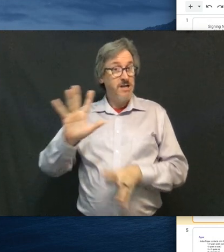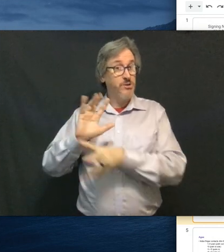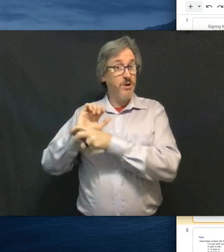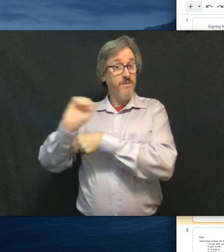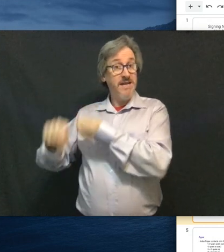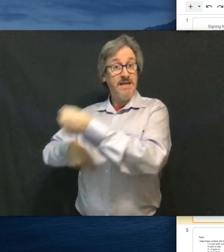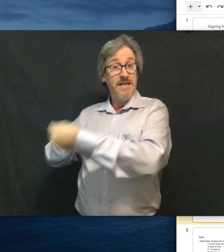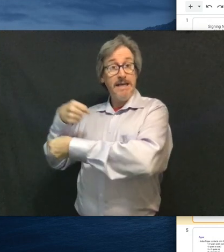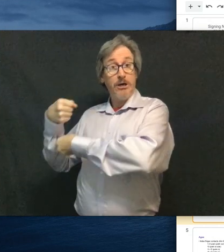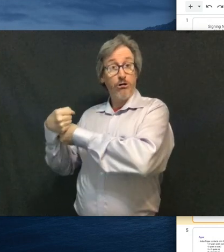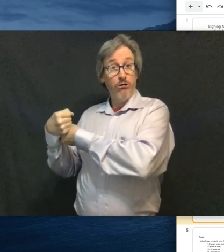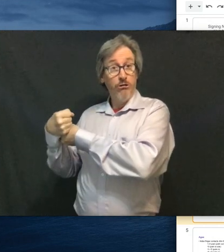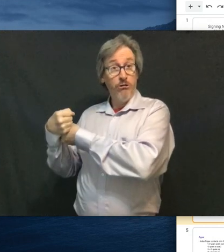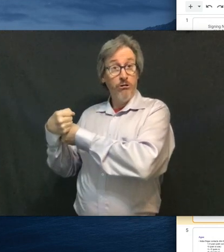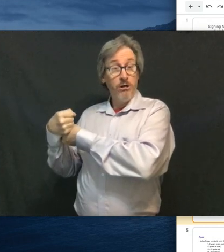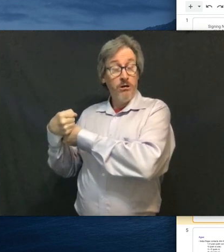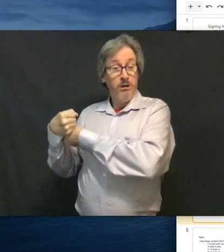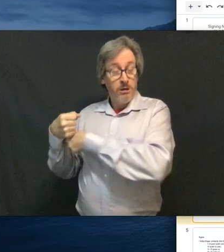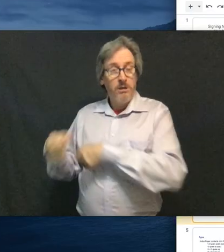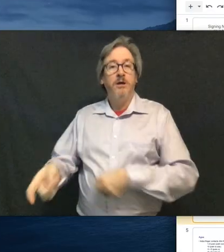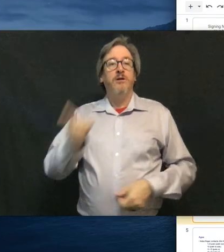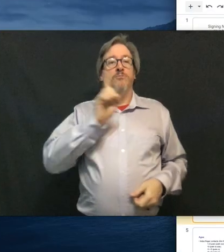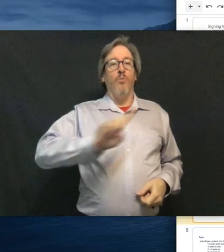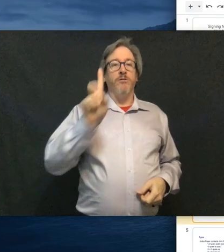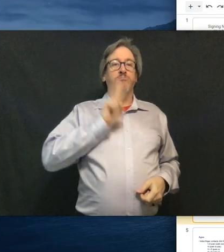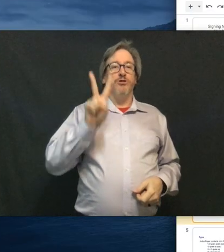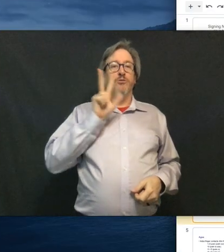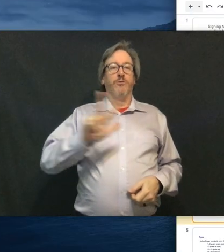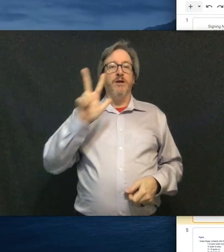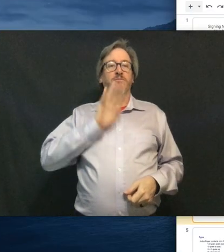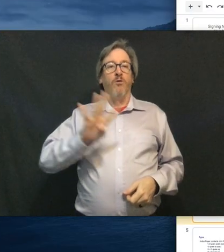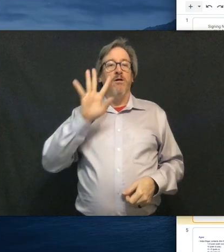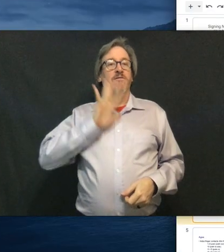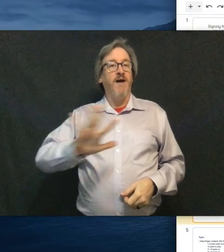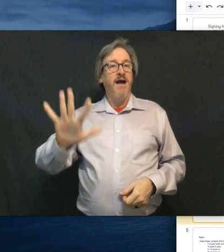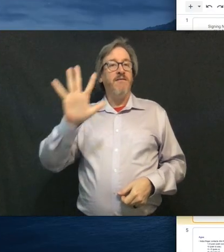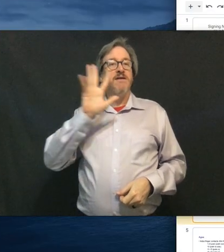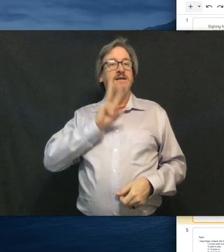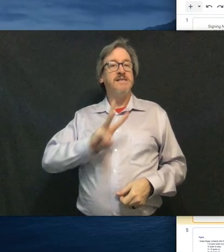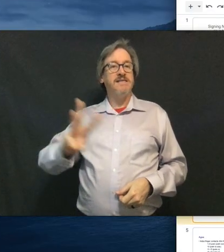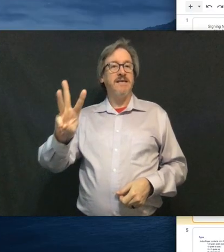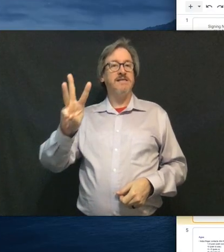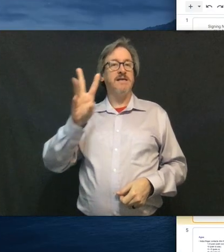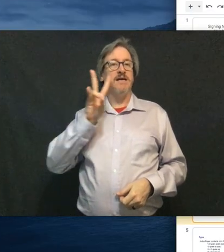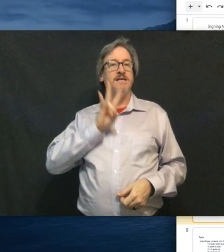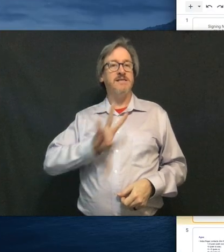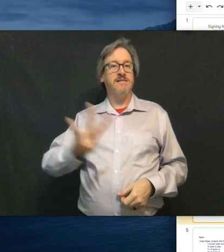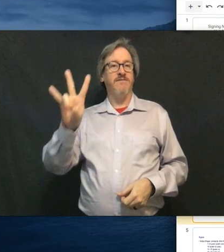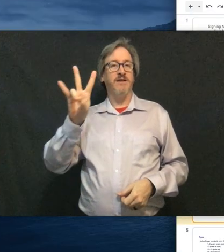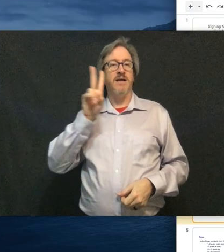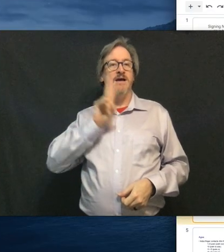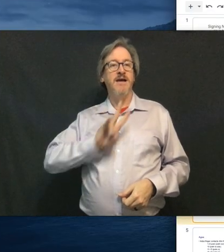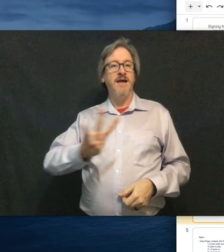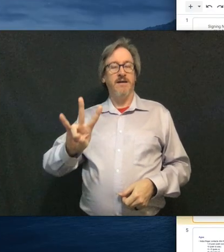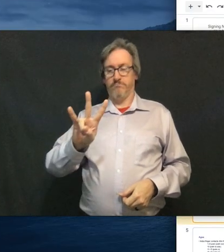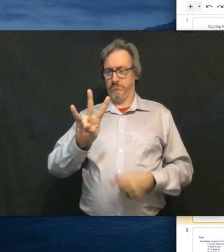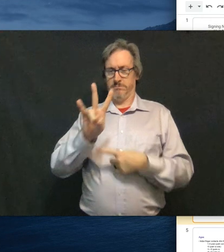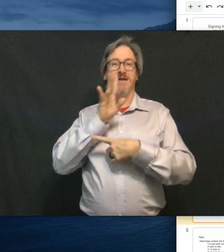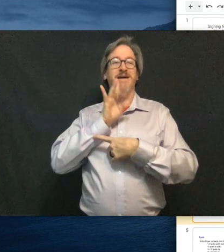So we don't even need the year. One, two, three, four, five, six, seven,